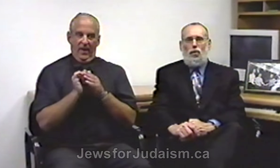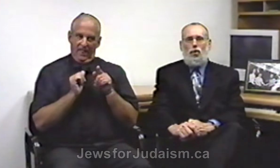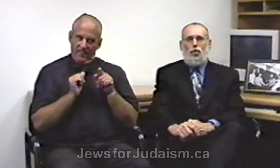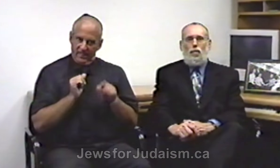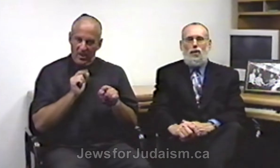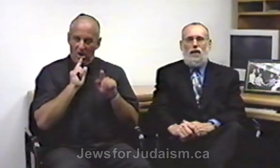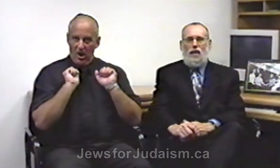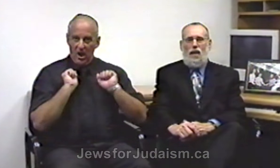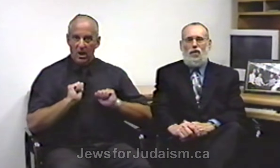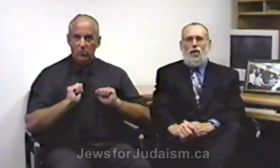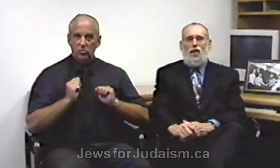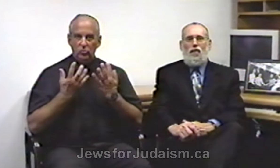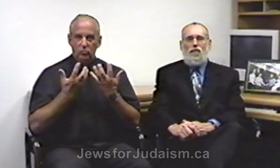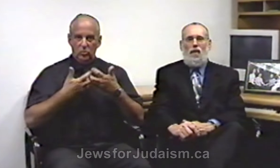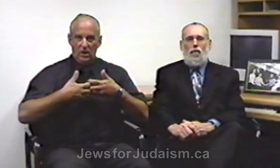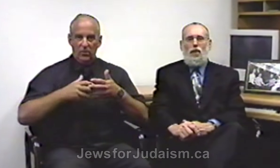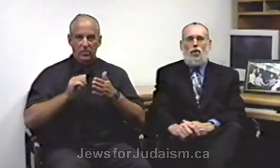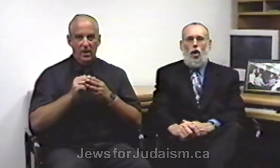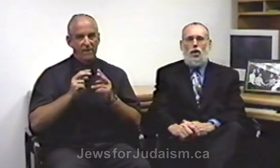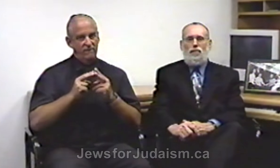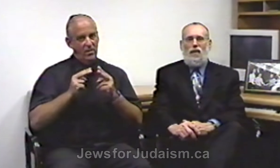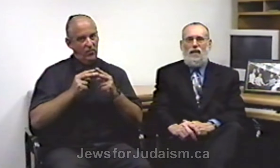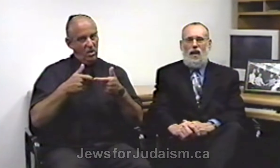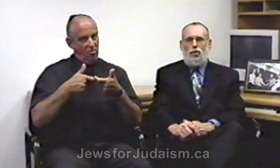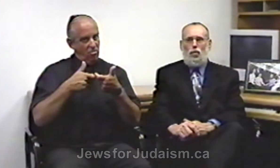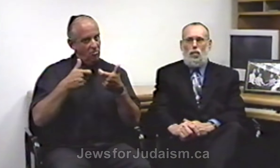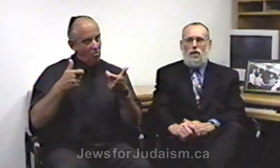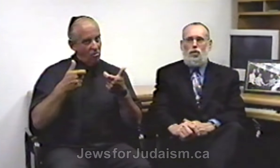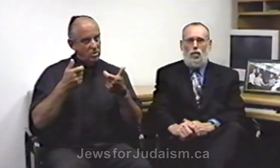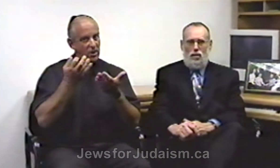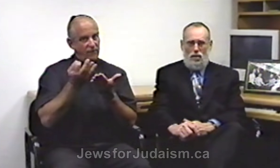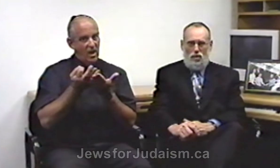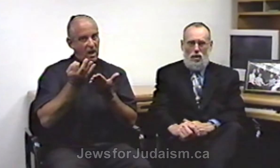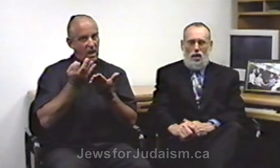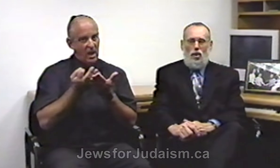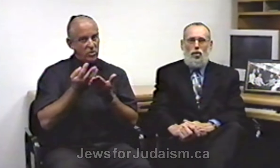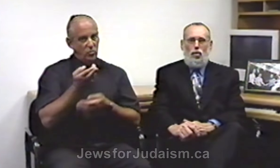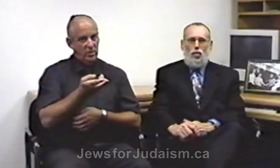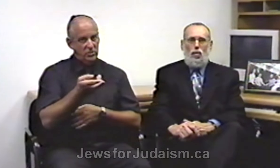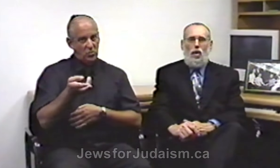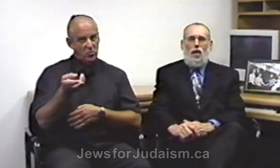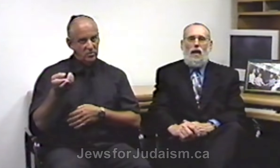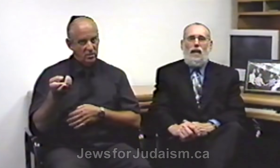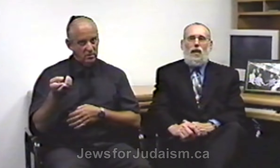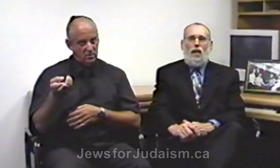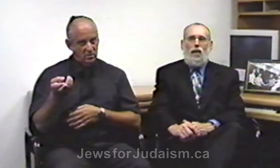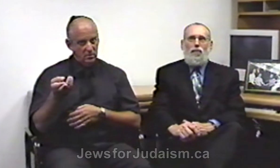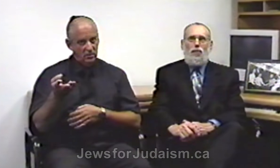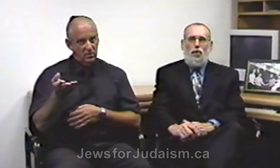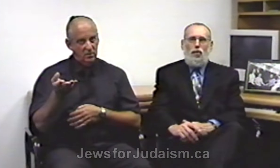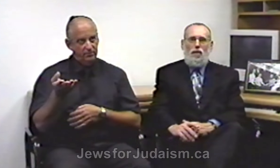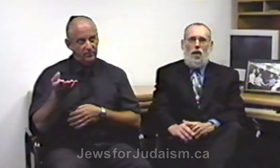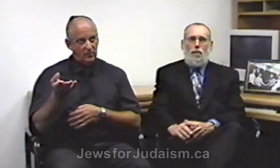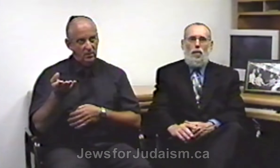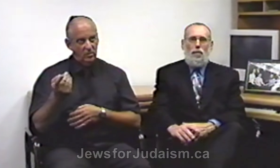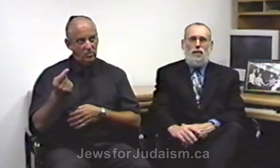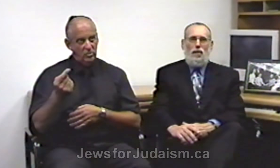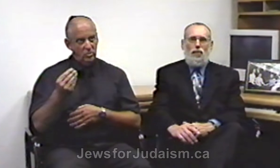to put together very large financial resources to further their purpose of